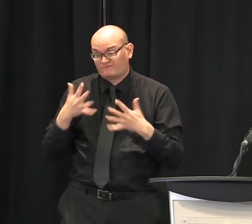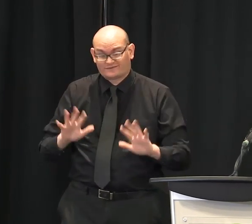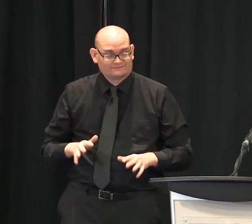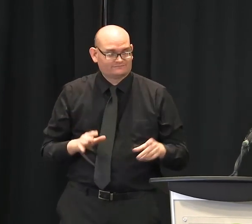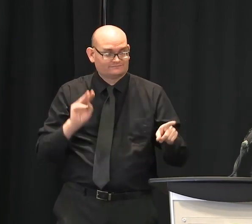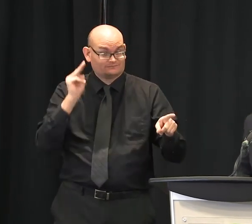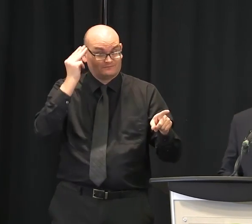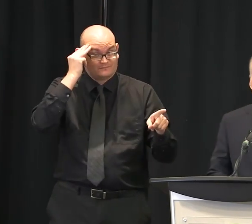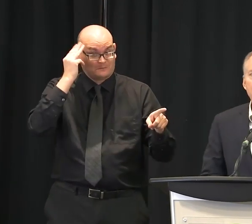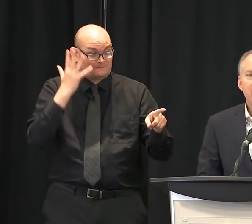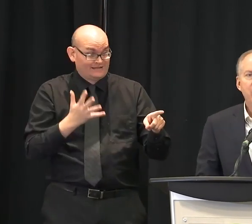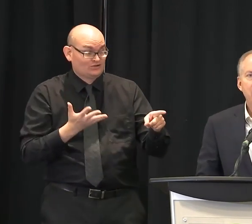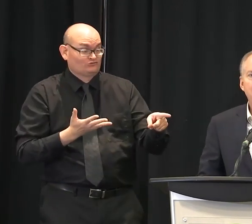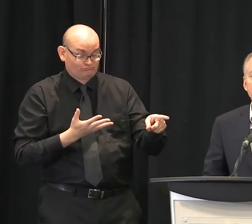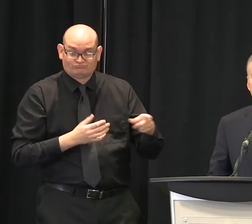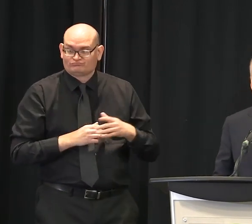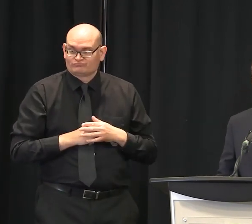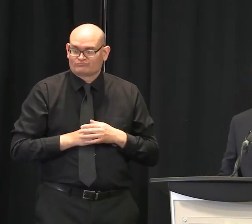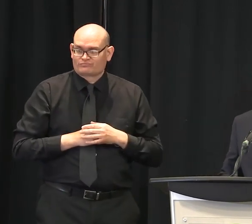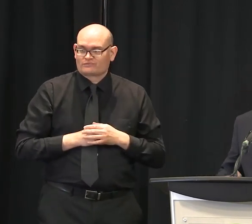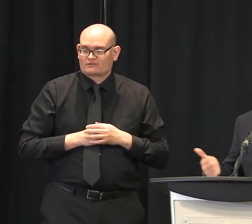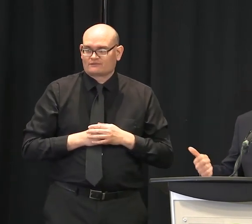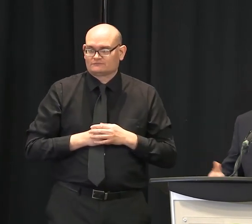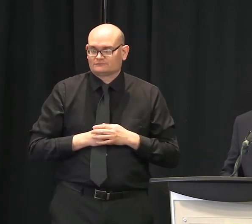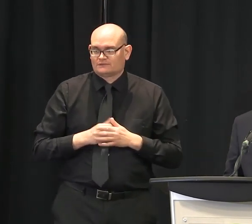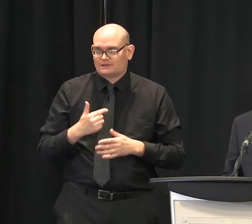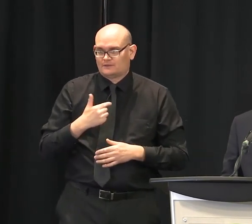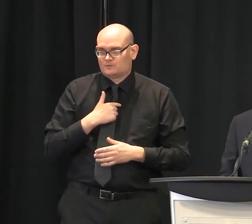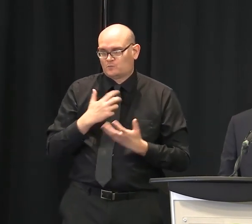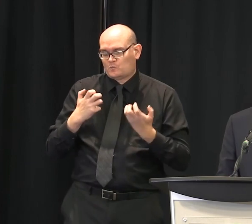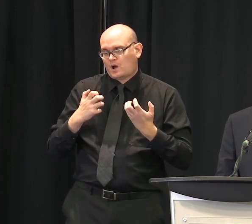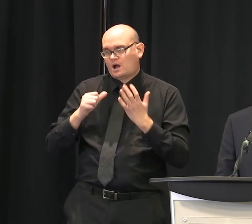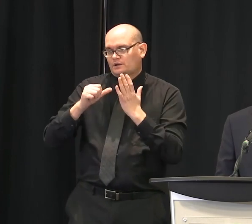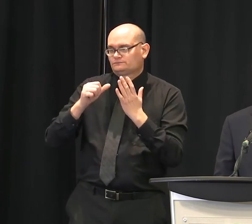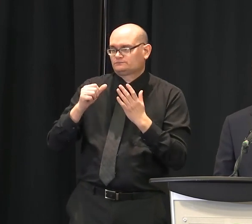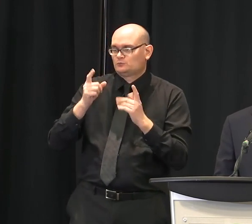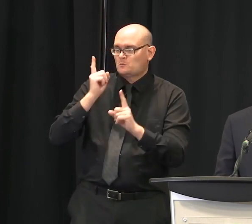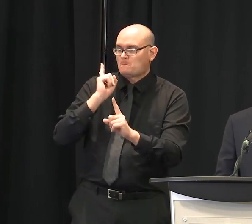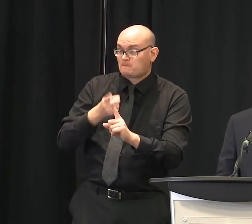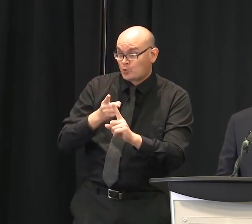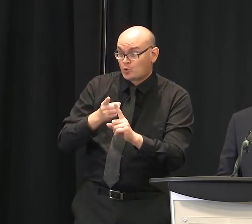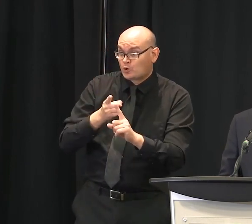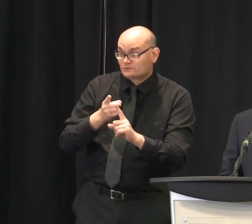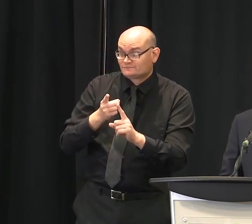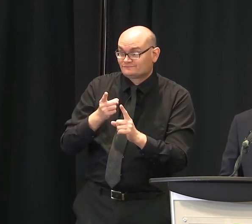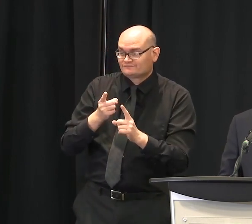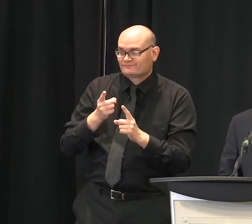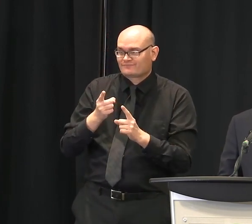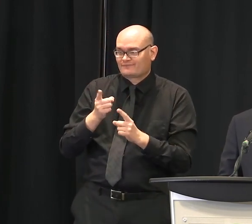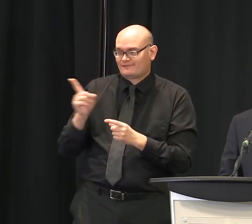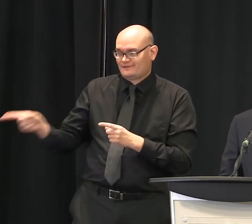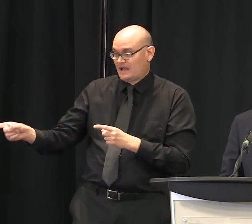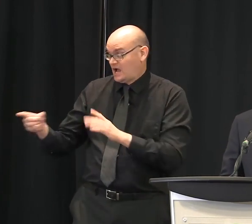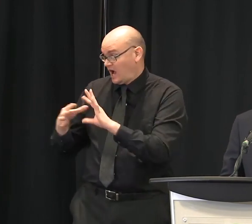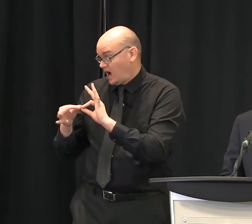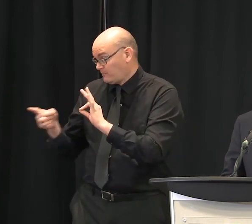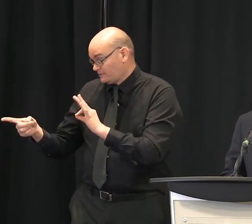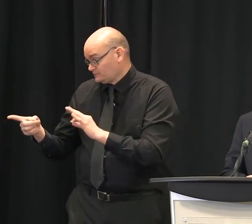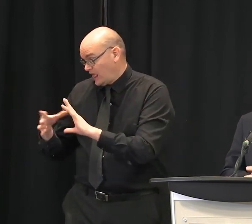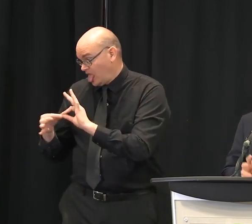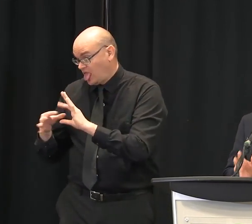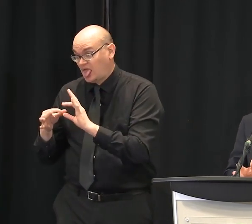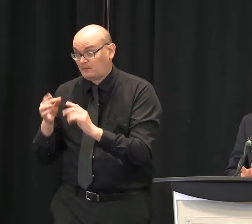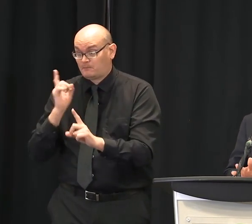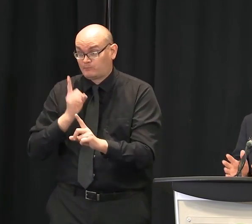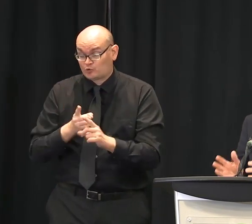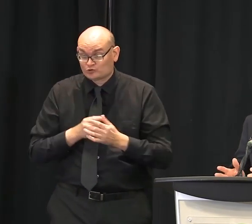I want to amplify a little bit about the comments by our representative from DHEC, Dr. Traxler. The state effort